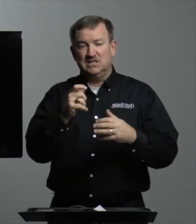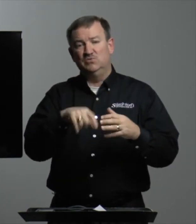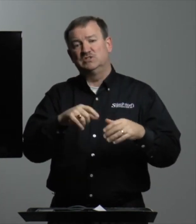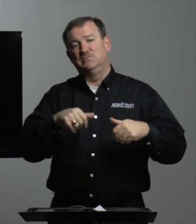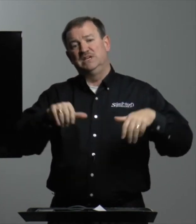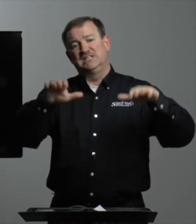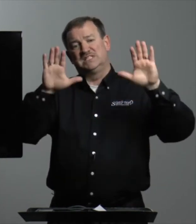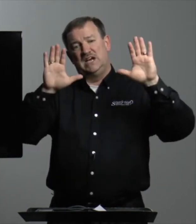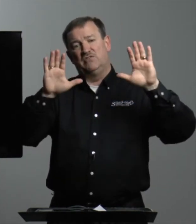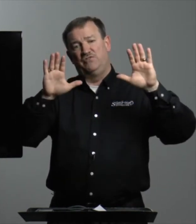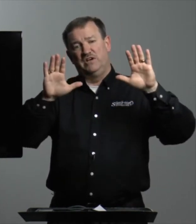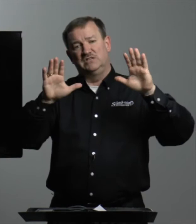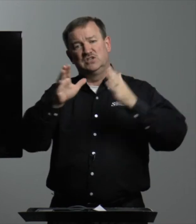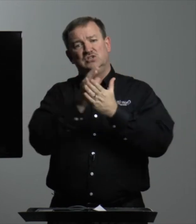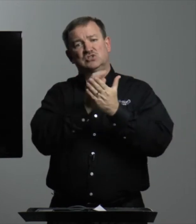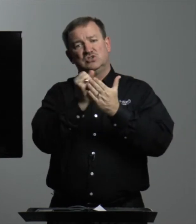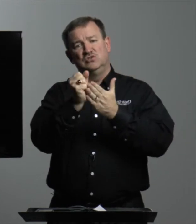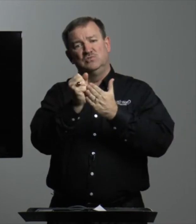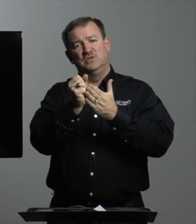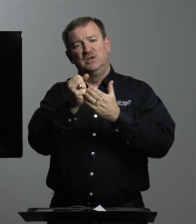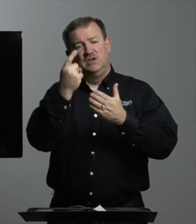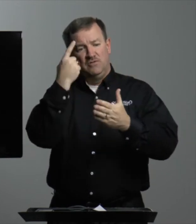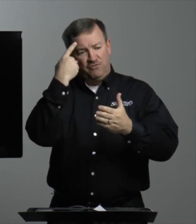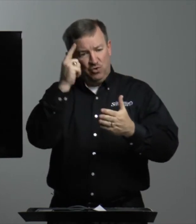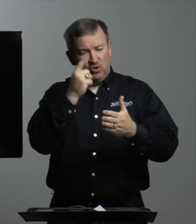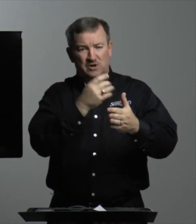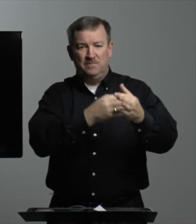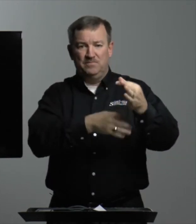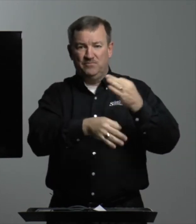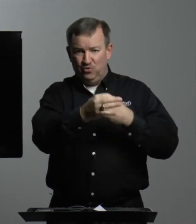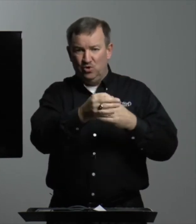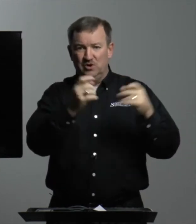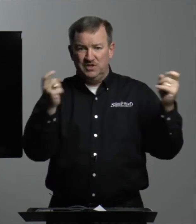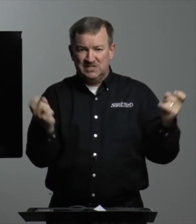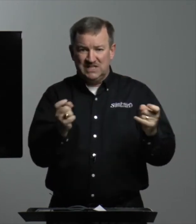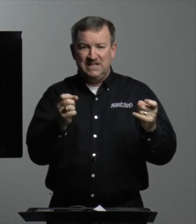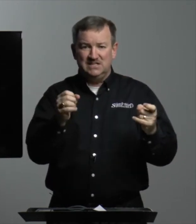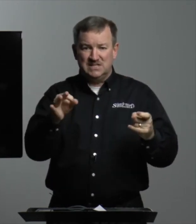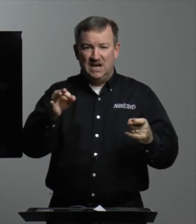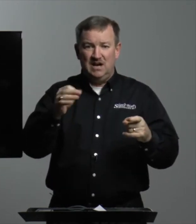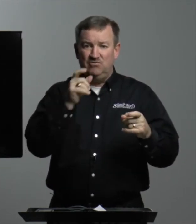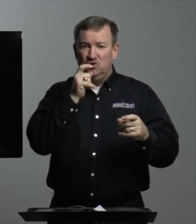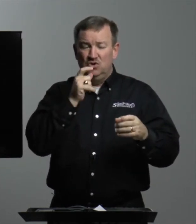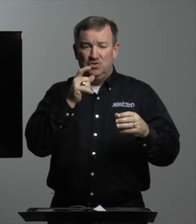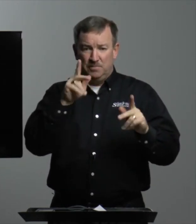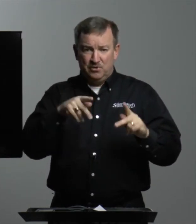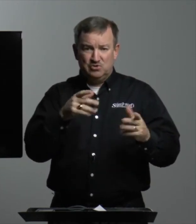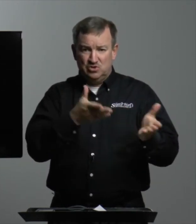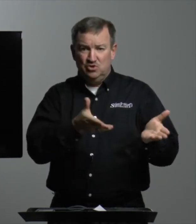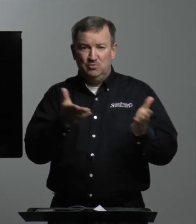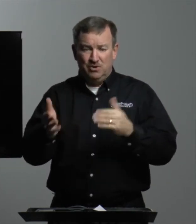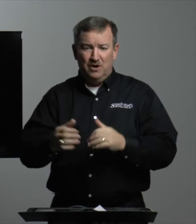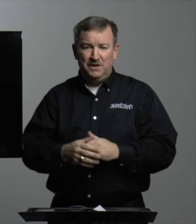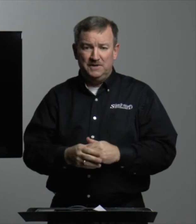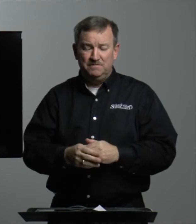it was to be a sacrifice consumed for the sins of the person who brought it.